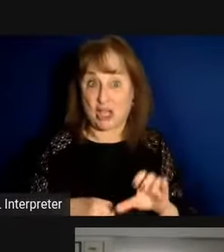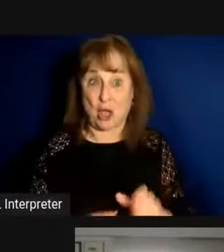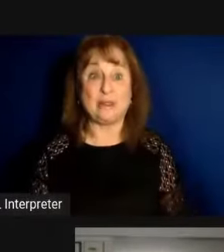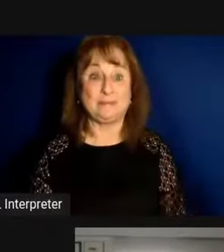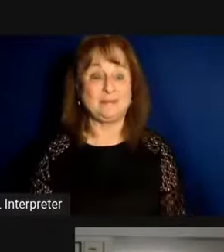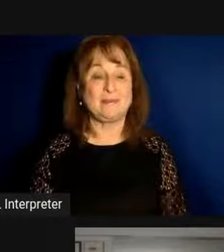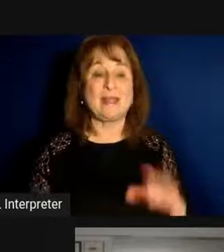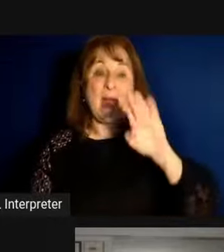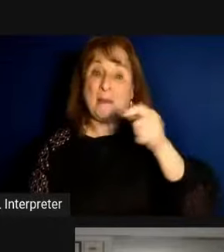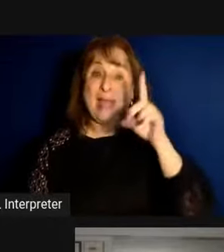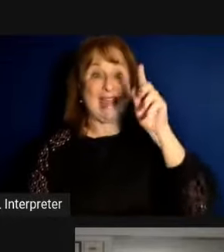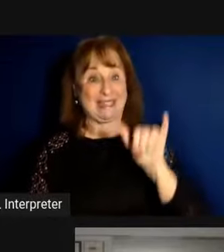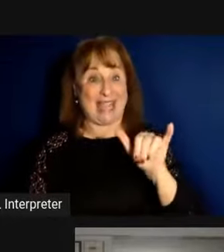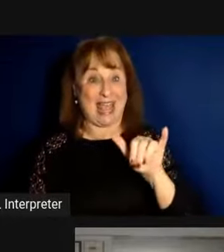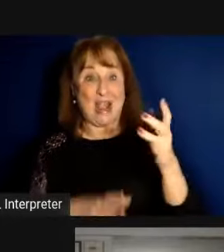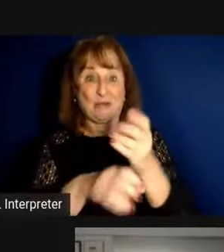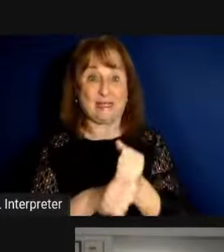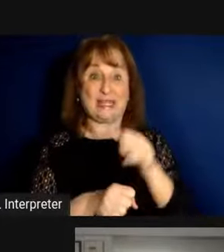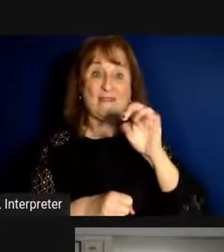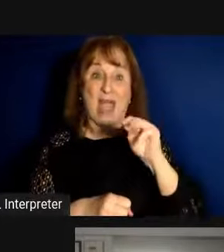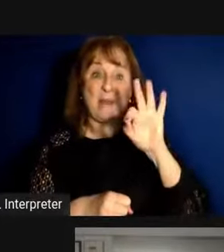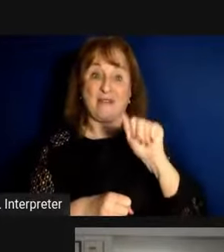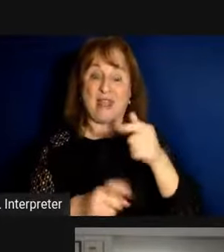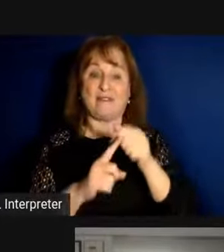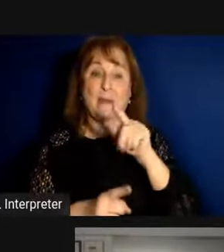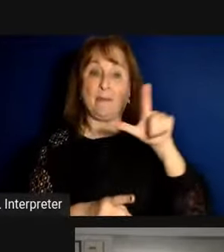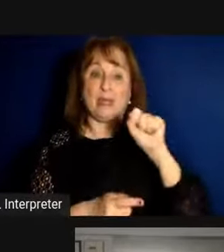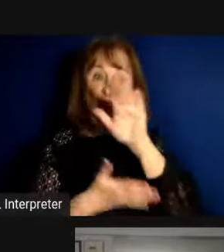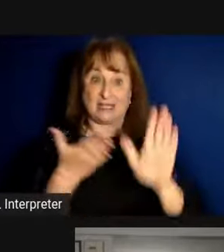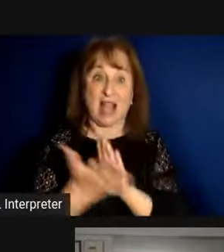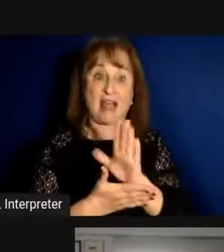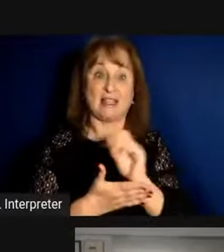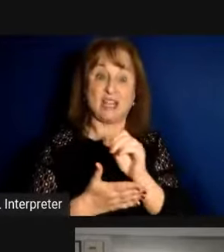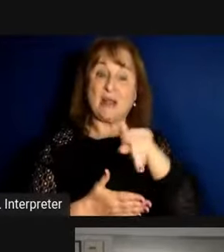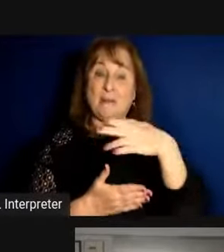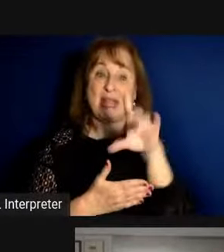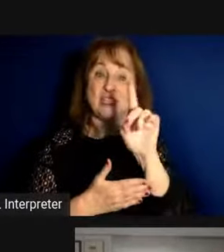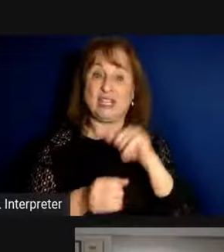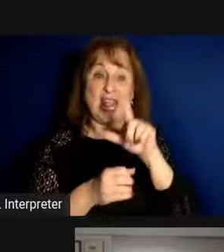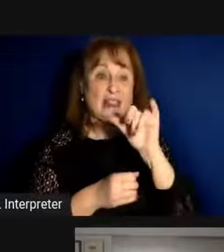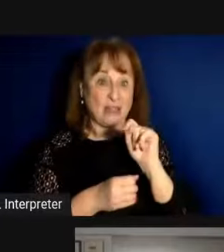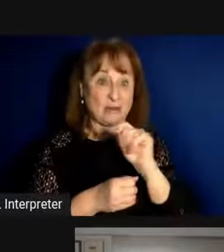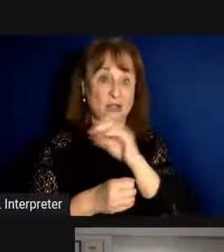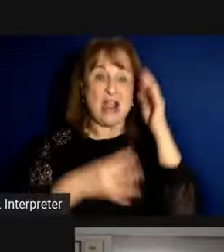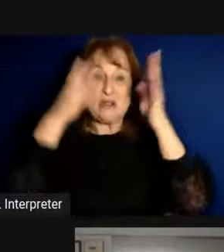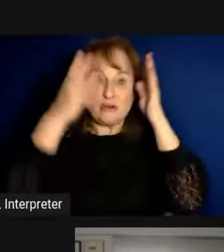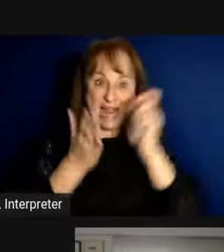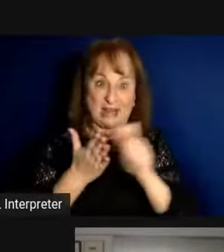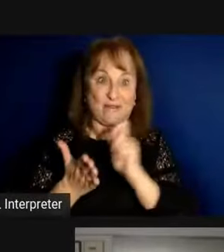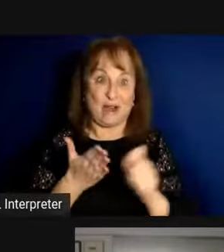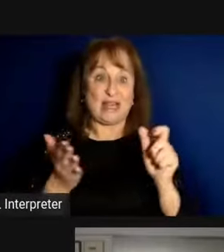Meg Day received their MFA from Mills College and a PhD in literature and creative writing